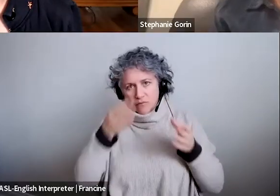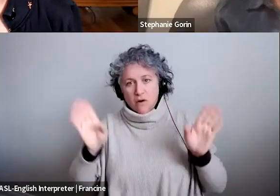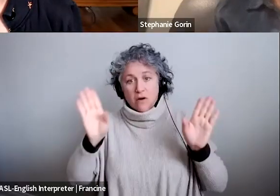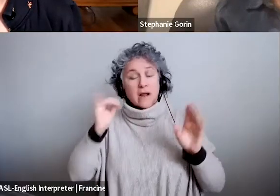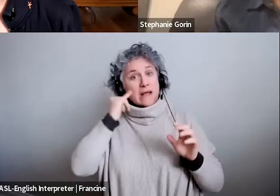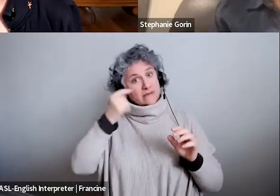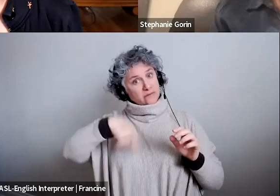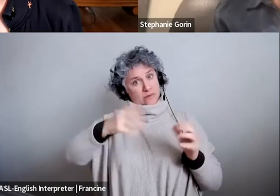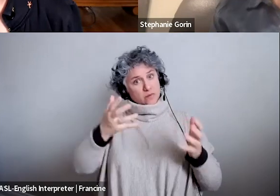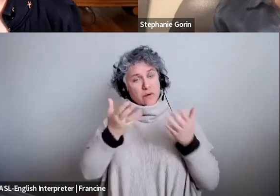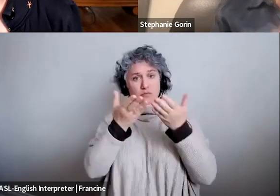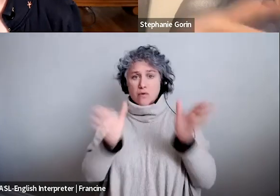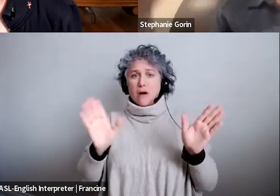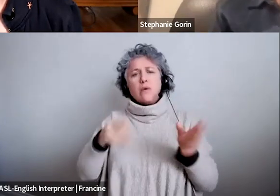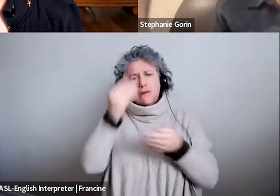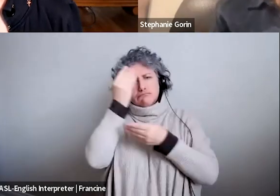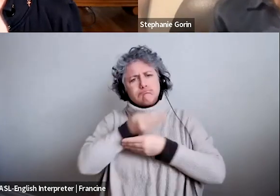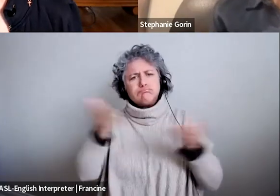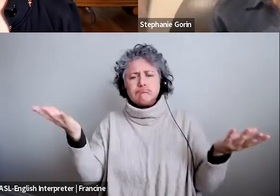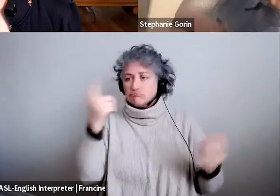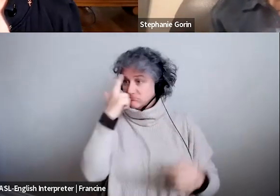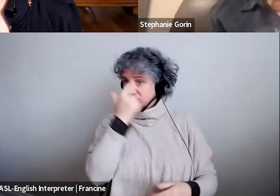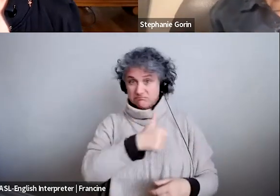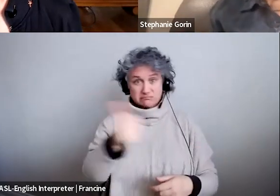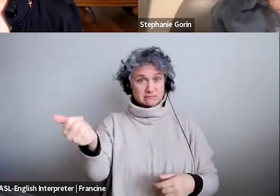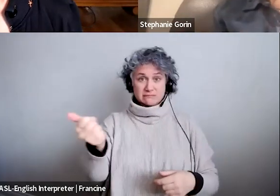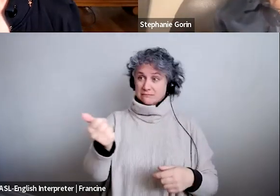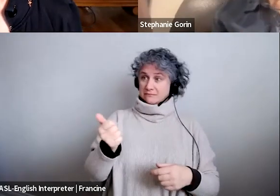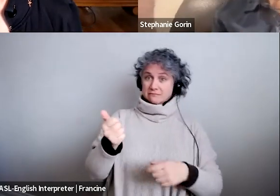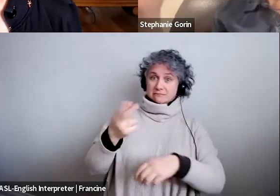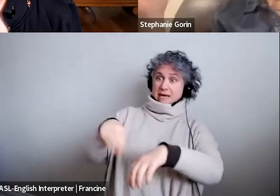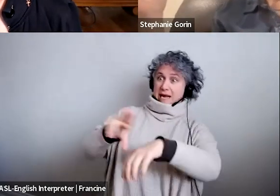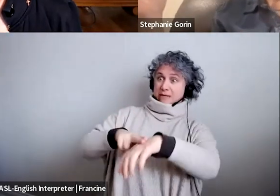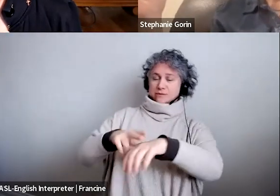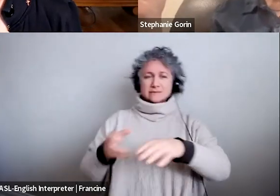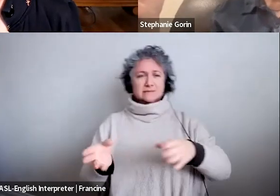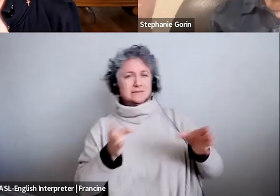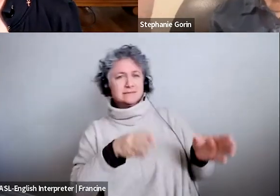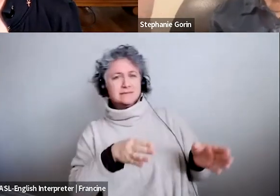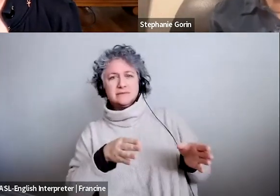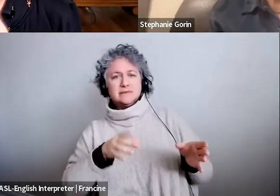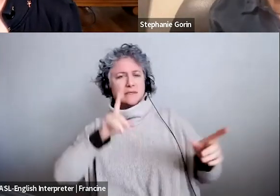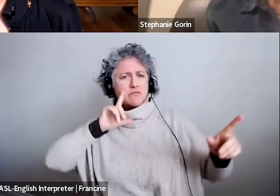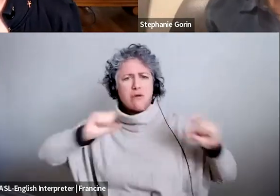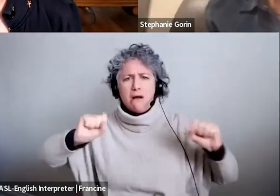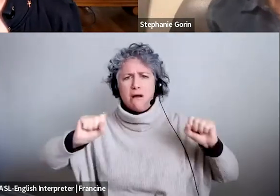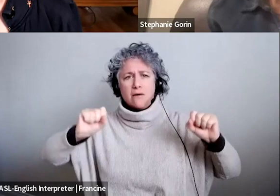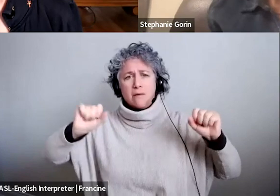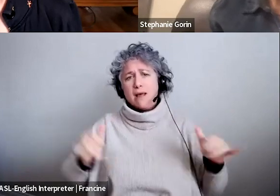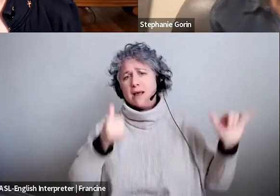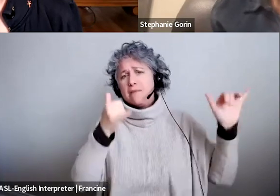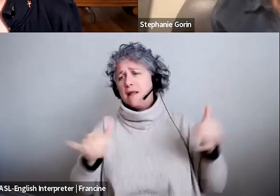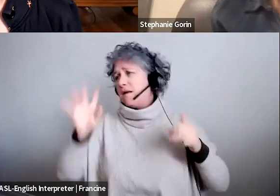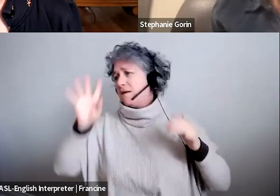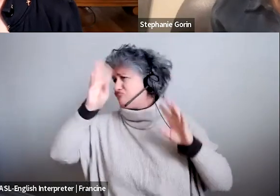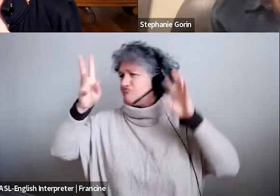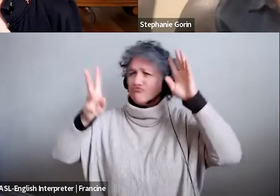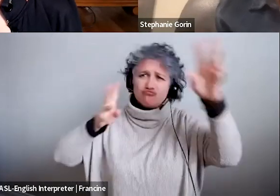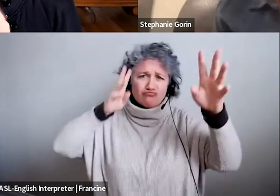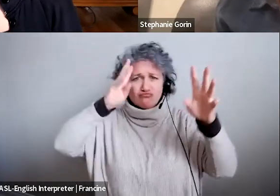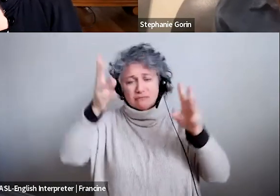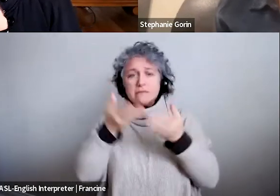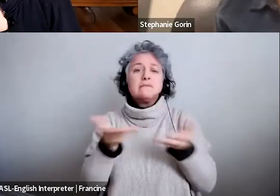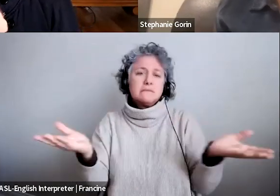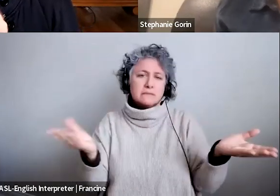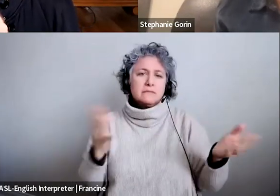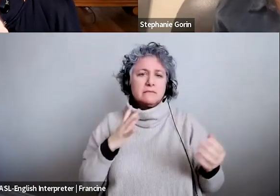broad that we will say so feel free do one natural and feel free to do one as broad or playfully as you want i think that